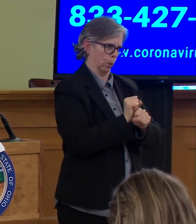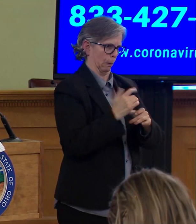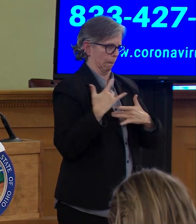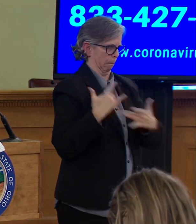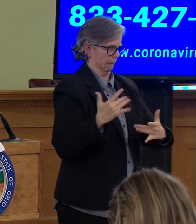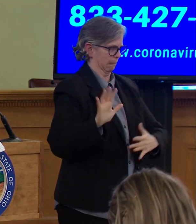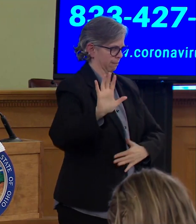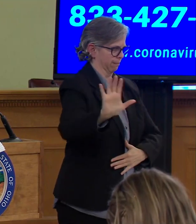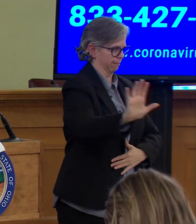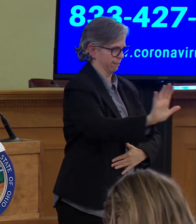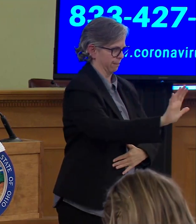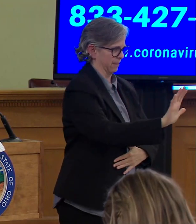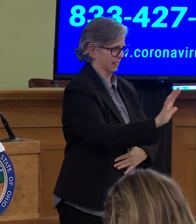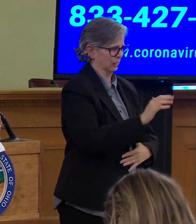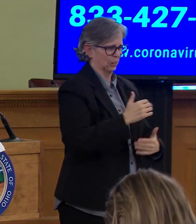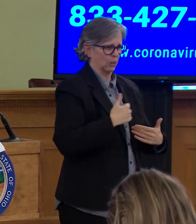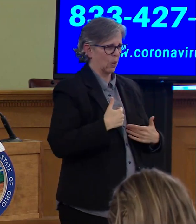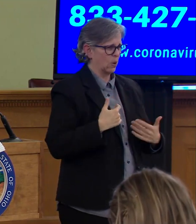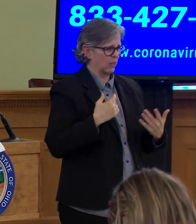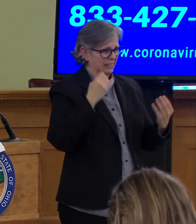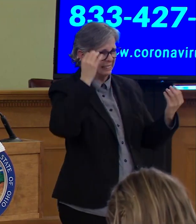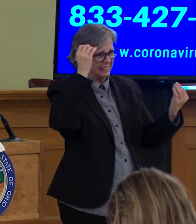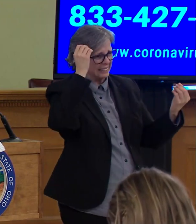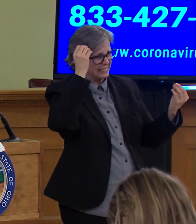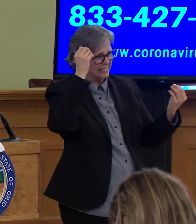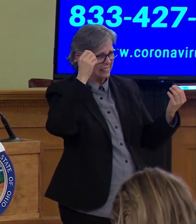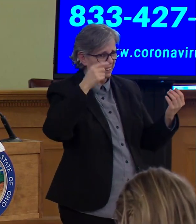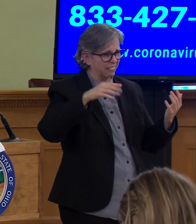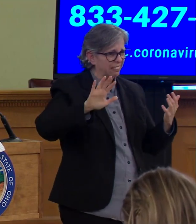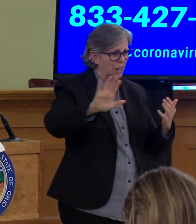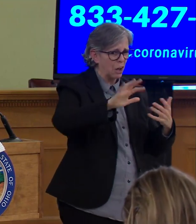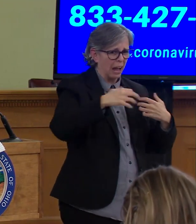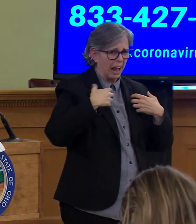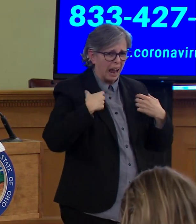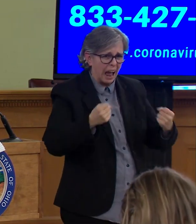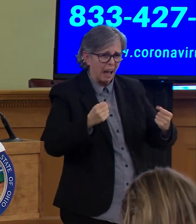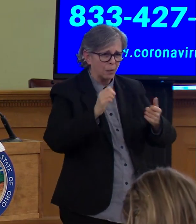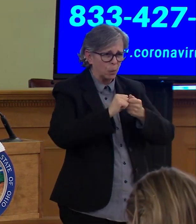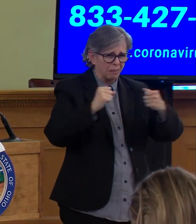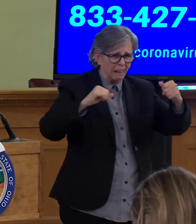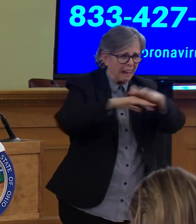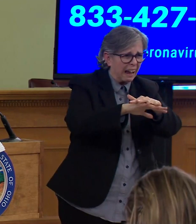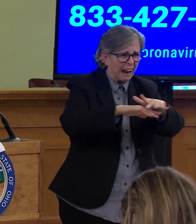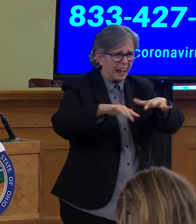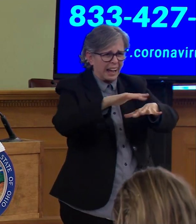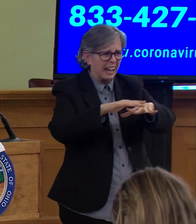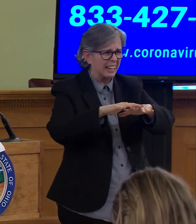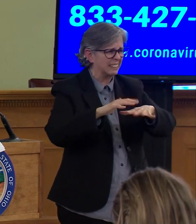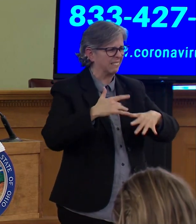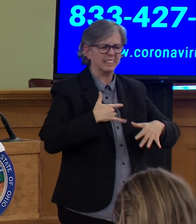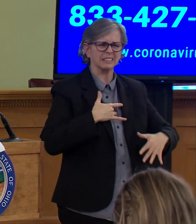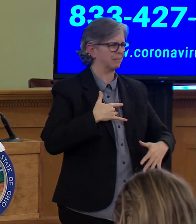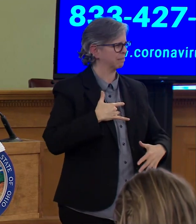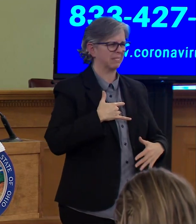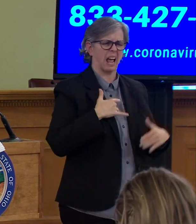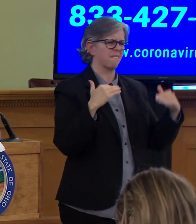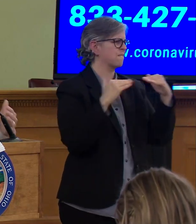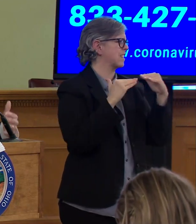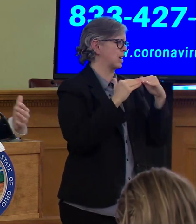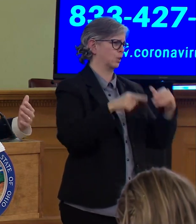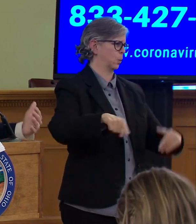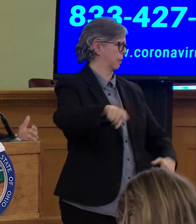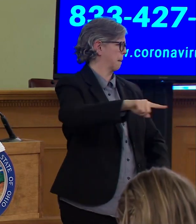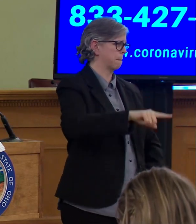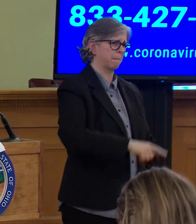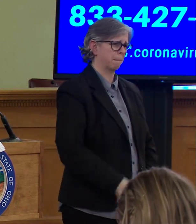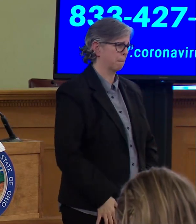putting them together with so many people, it is frankly not fair to them. Even though they –